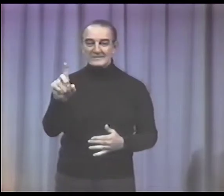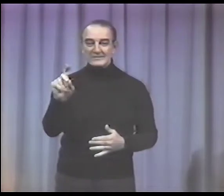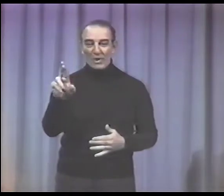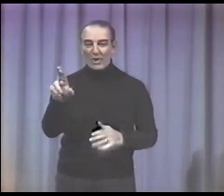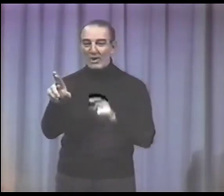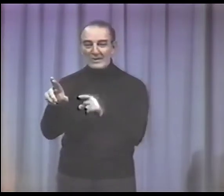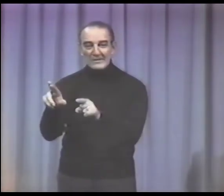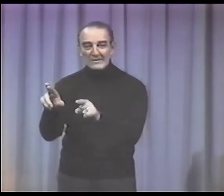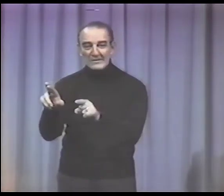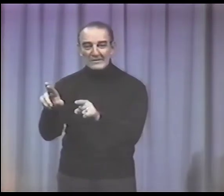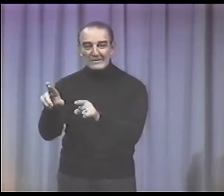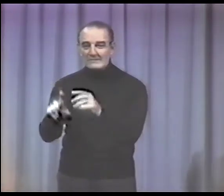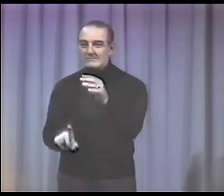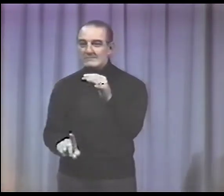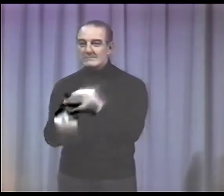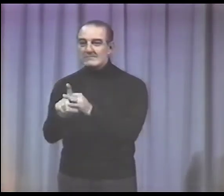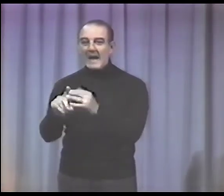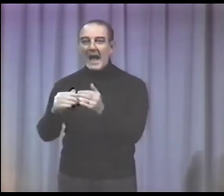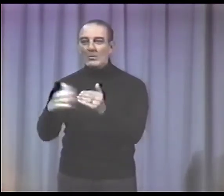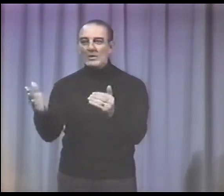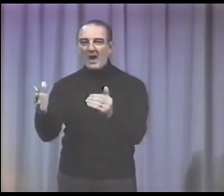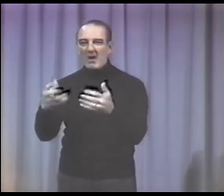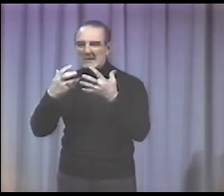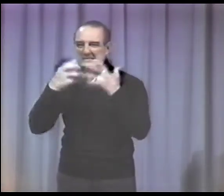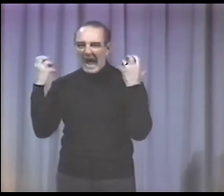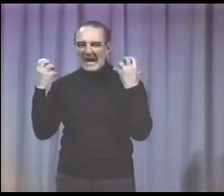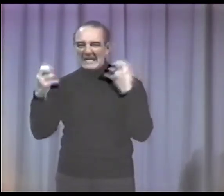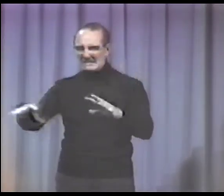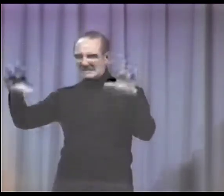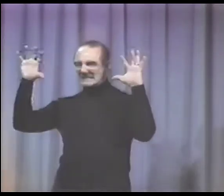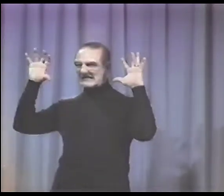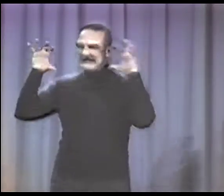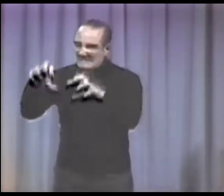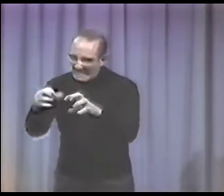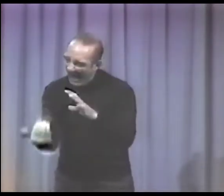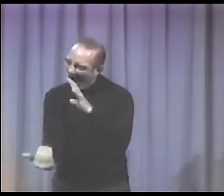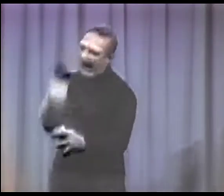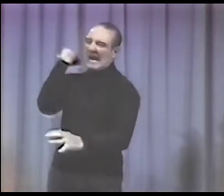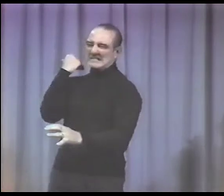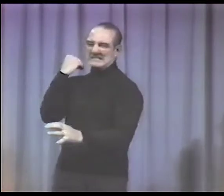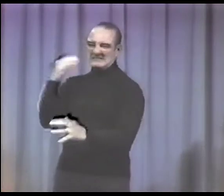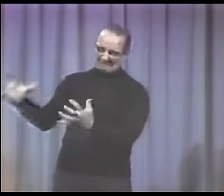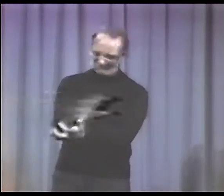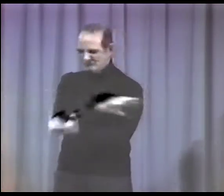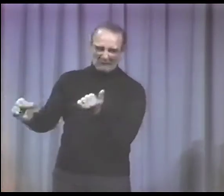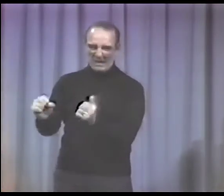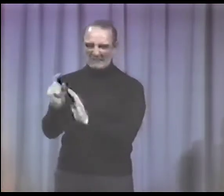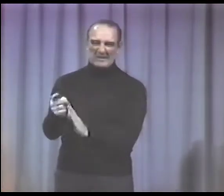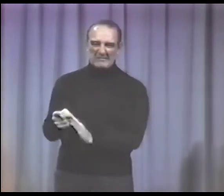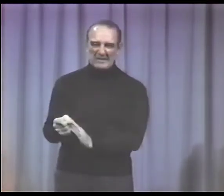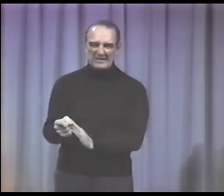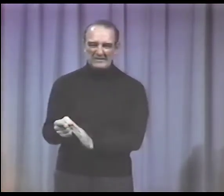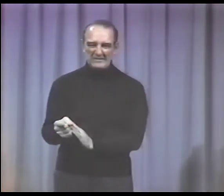prisoner chose the door and out came the ferocious lion,